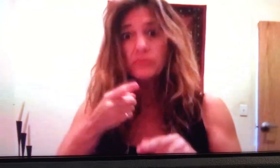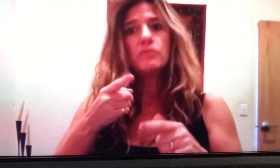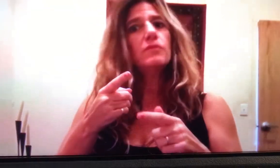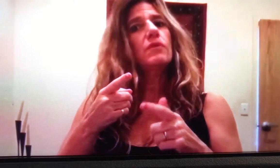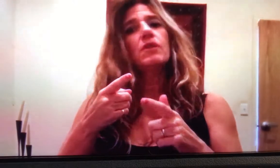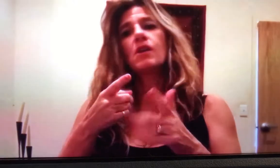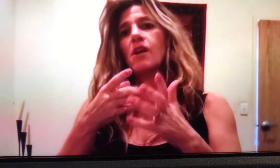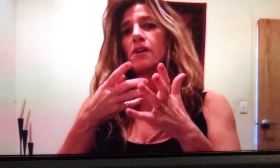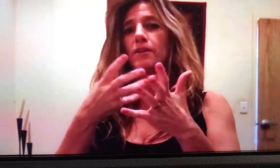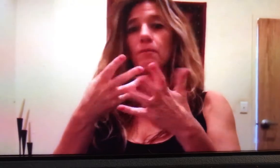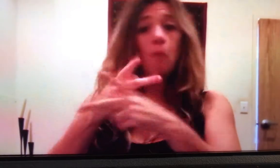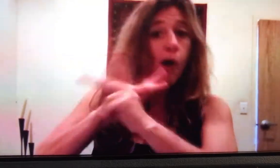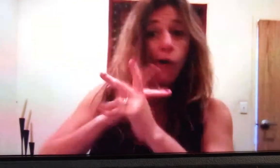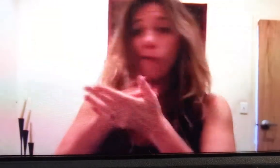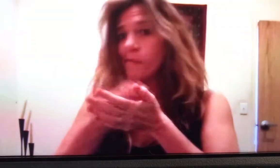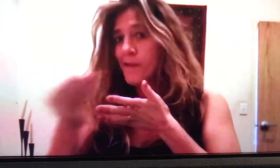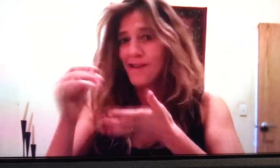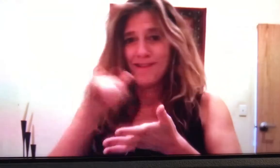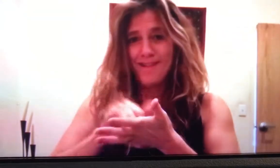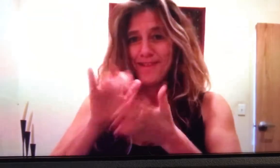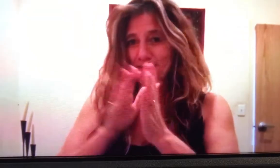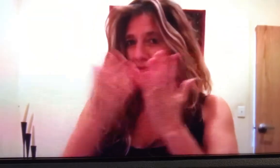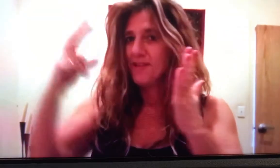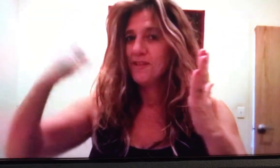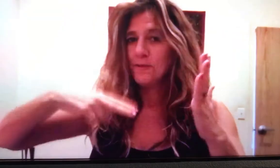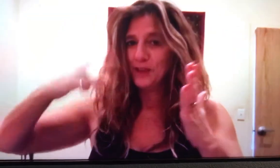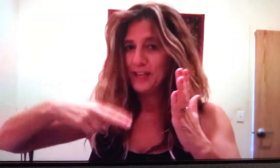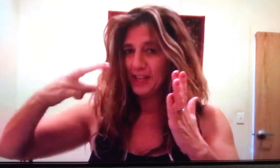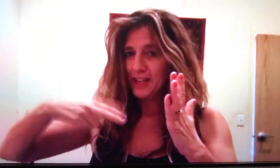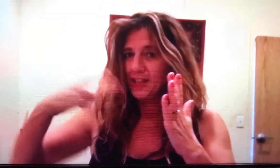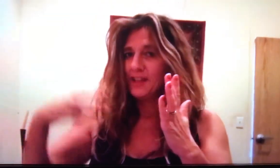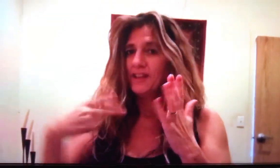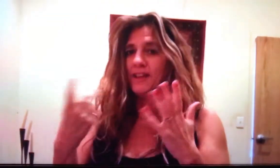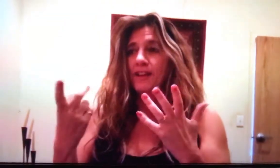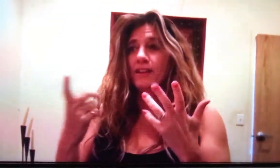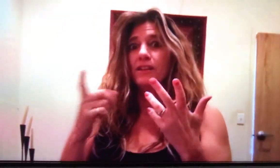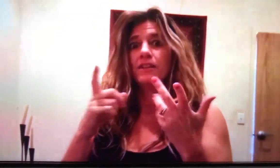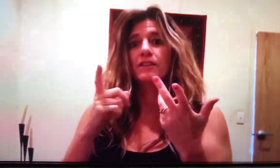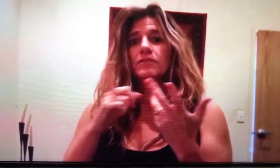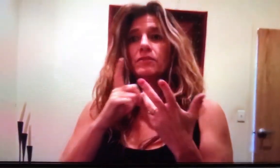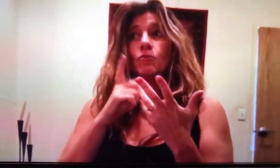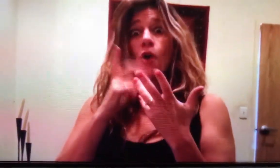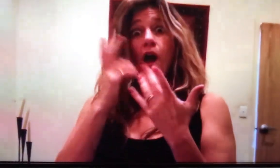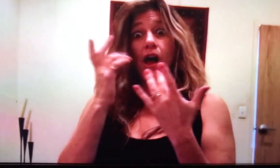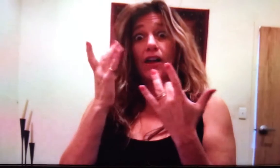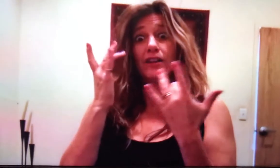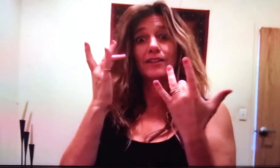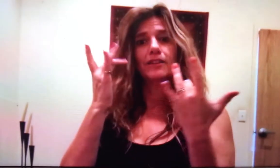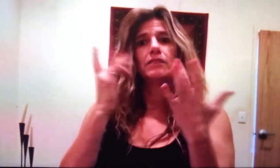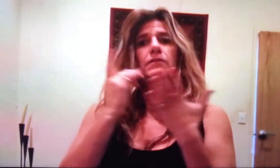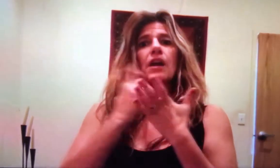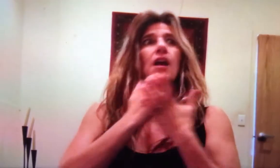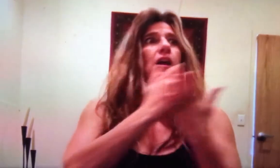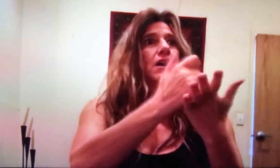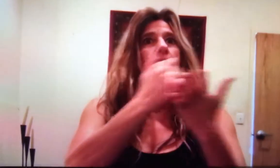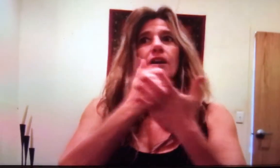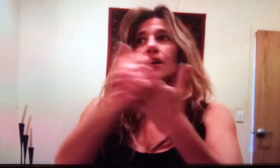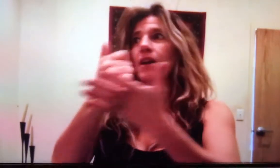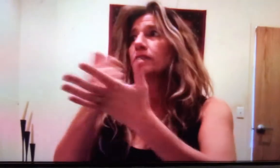guys to read, borrow it from the library, check by it, check it out. Why? It's